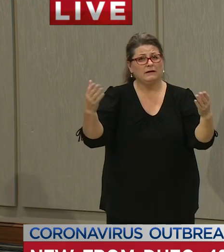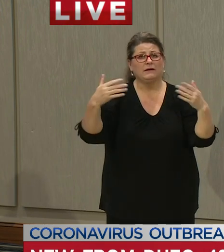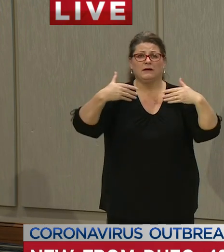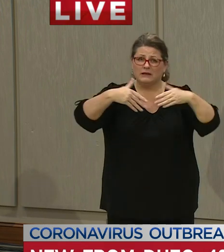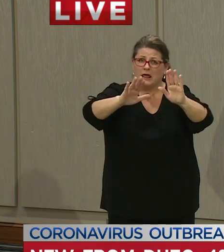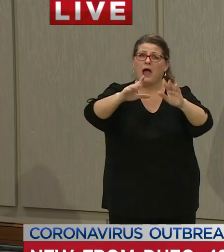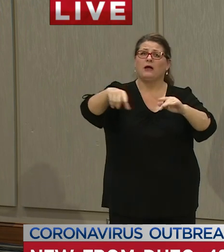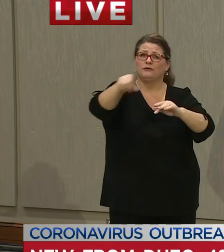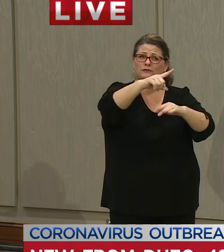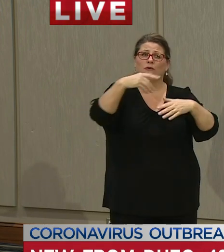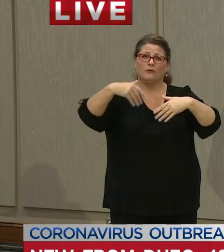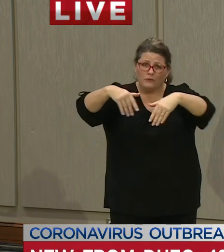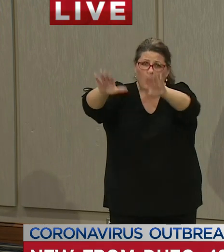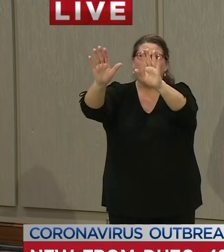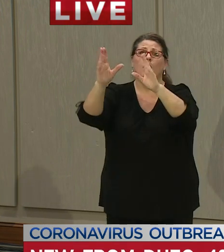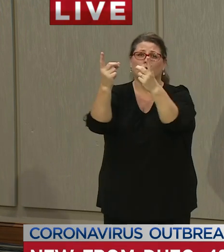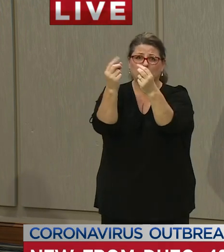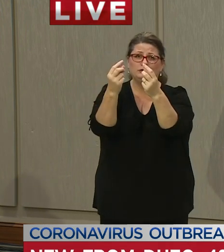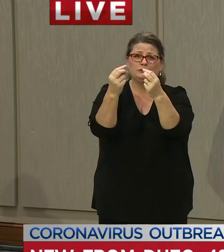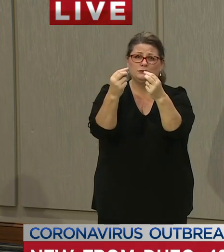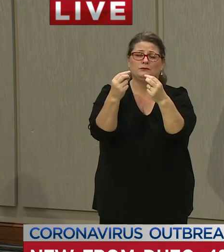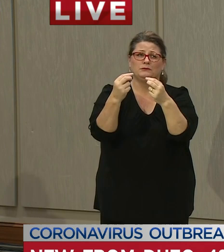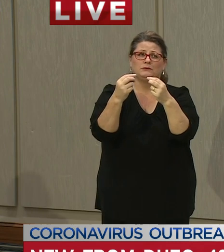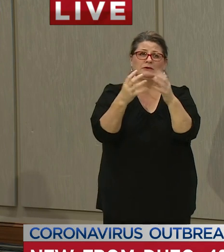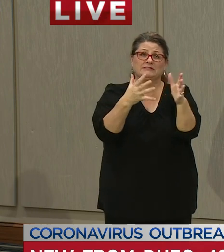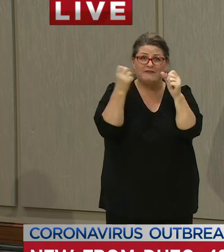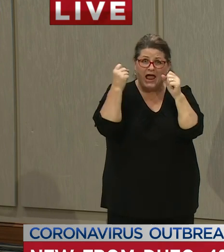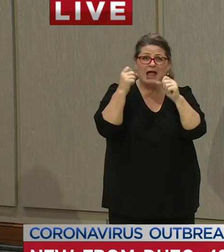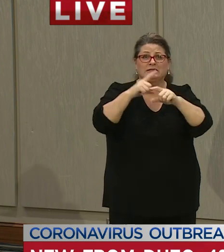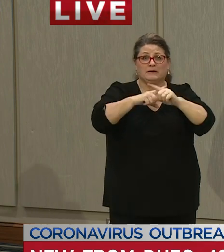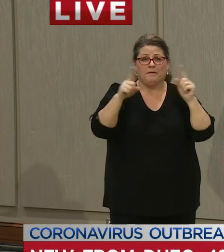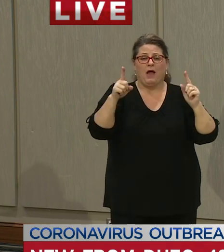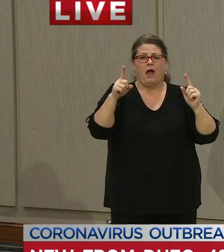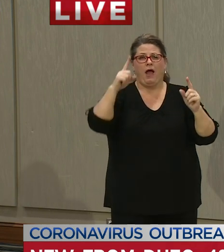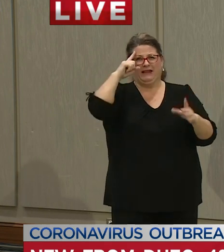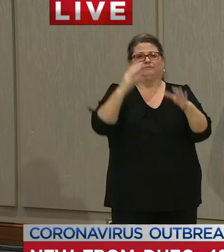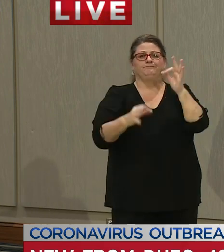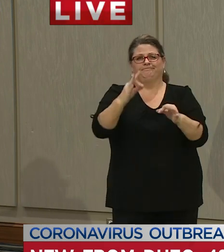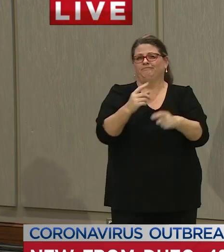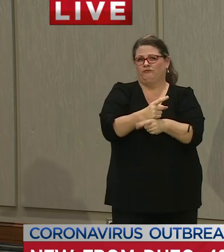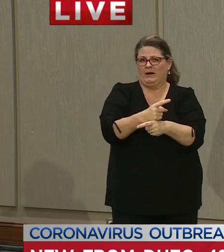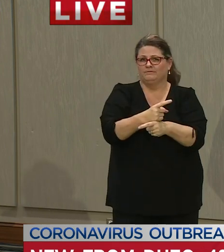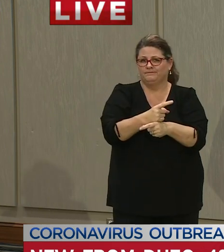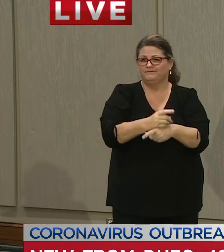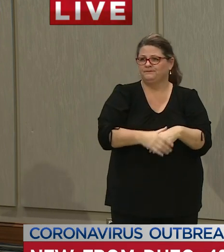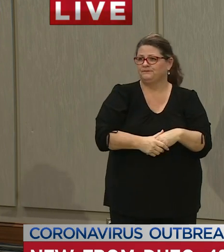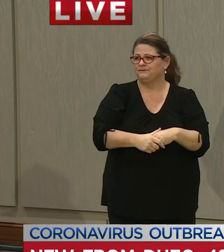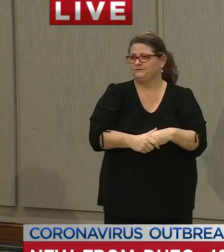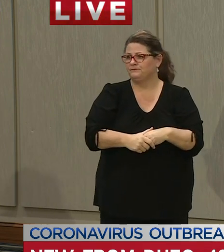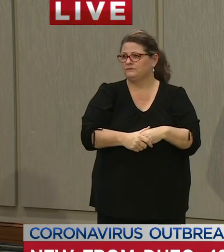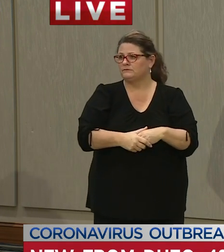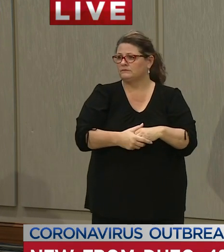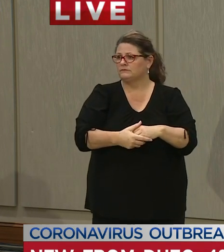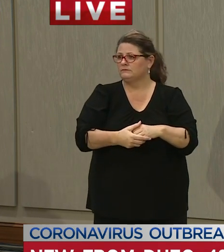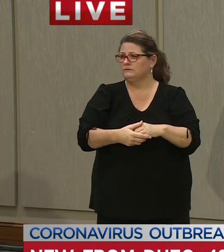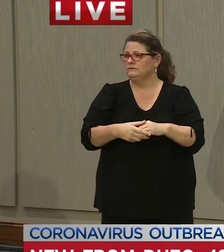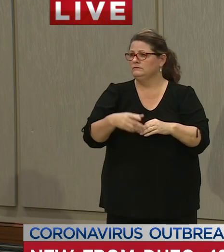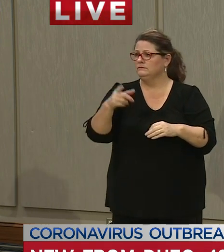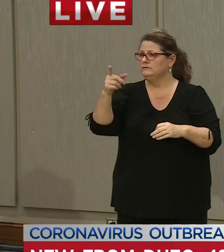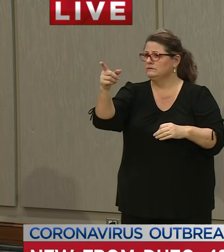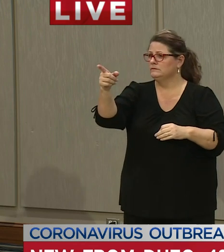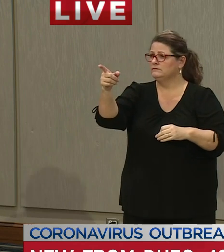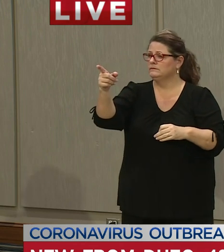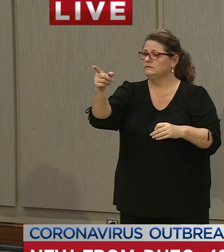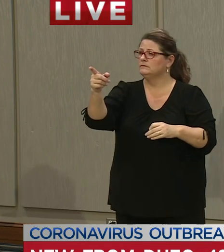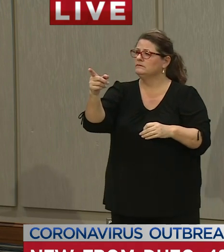as soon as as early as soon as we can but also it must be must be safe yes yes what look like for enforcement